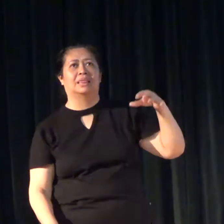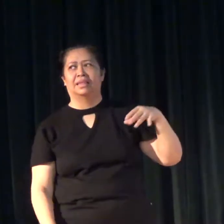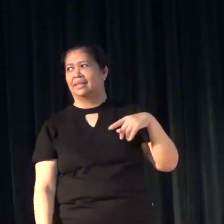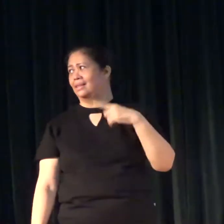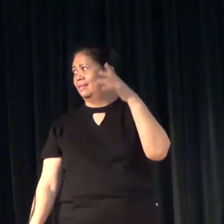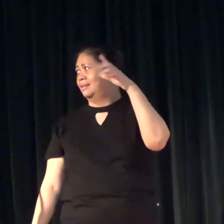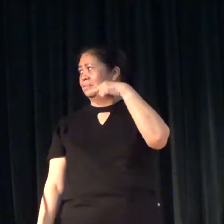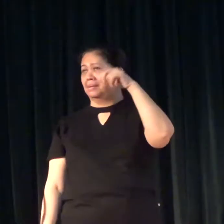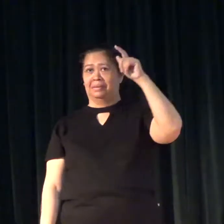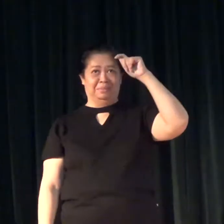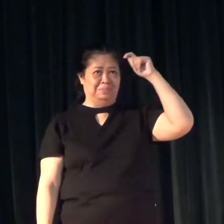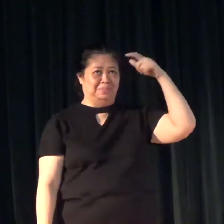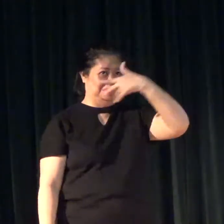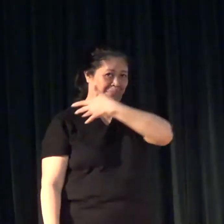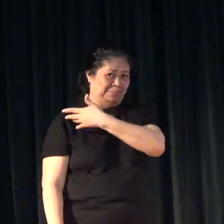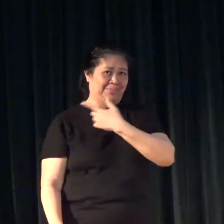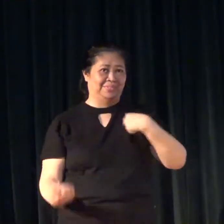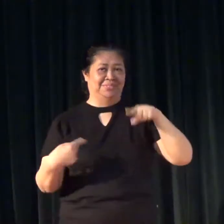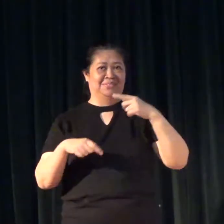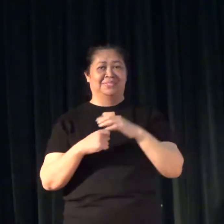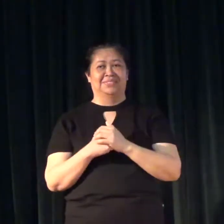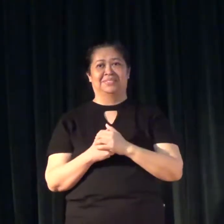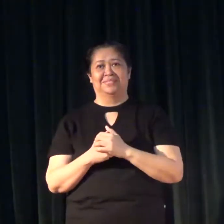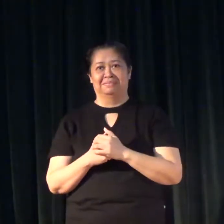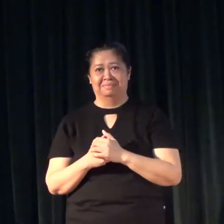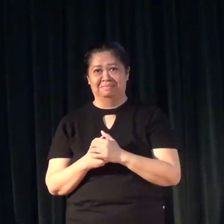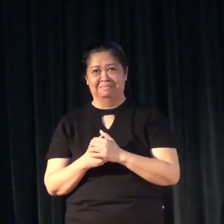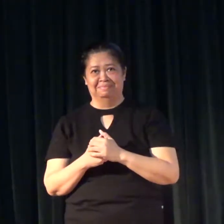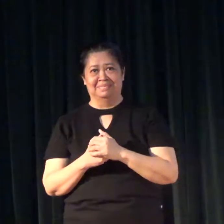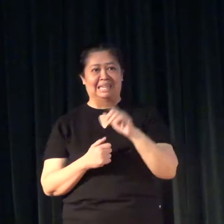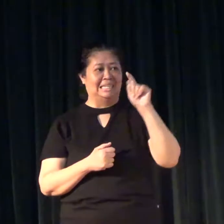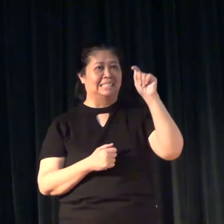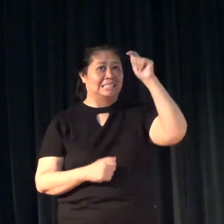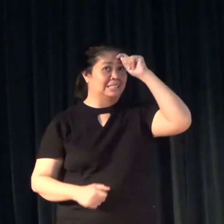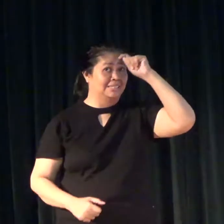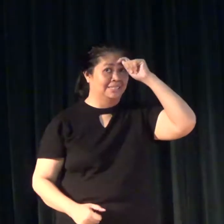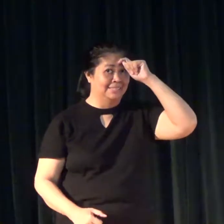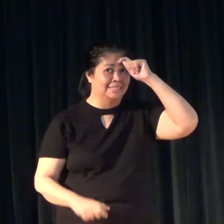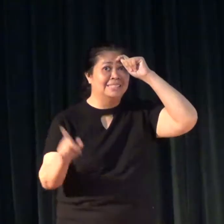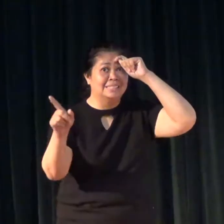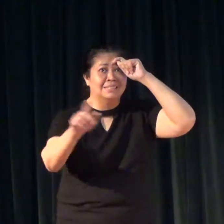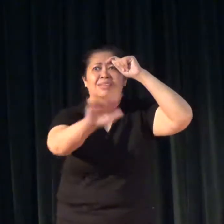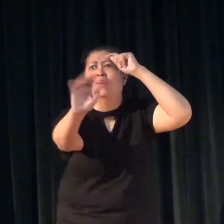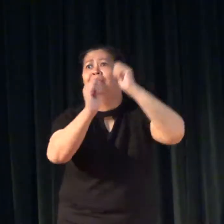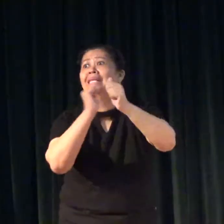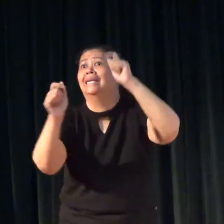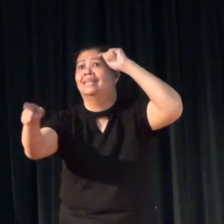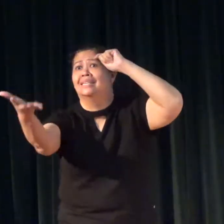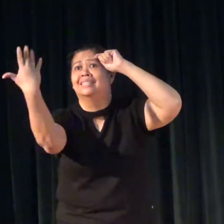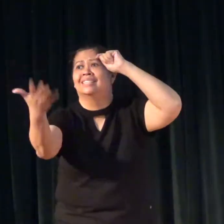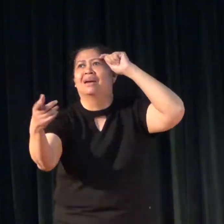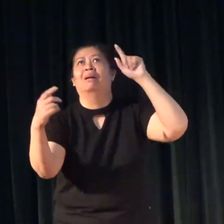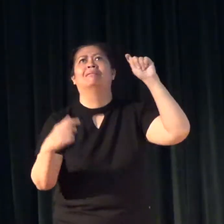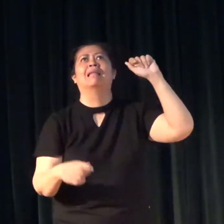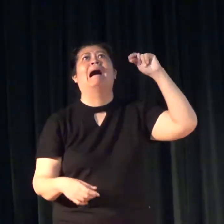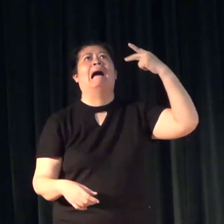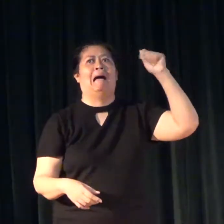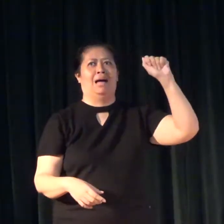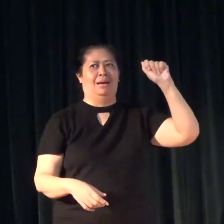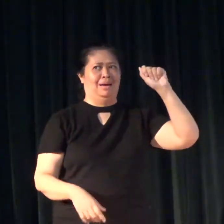is this mean? Somebody says,